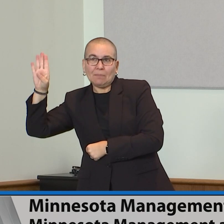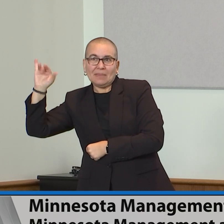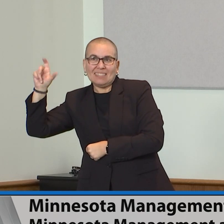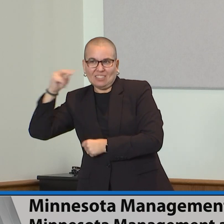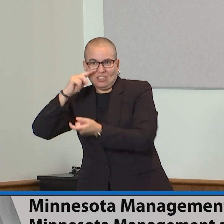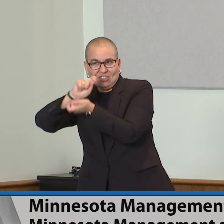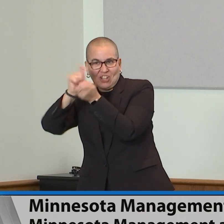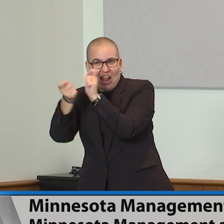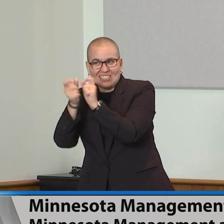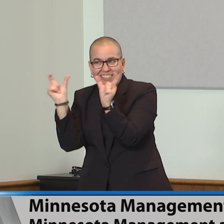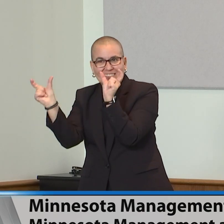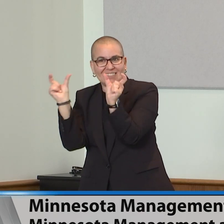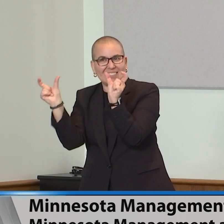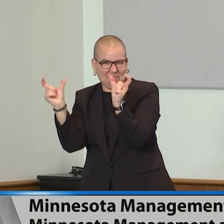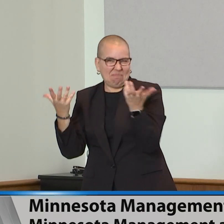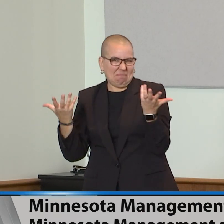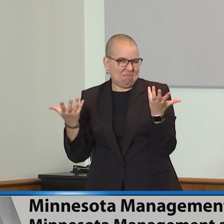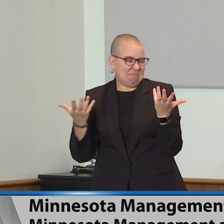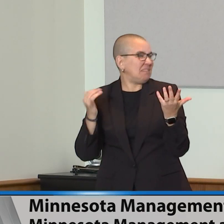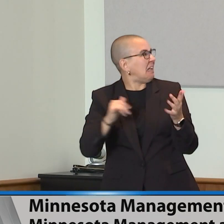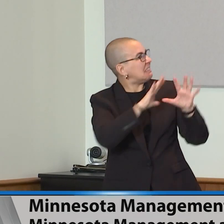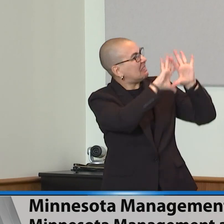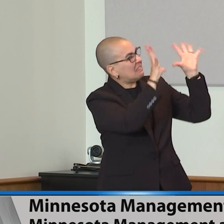and revenue outlook for the state of Minnesota.